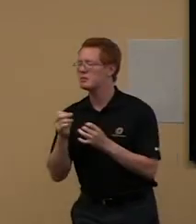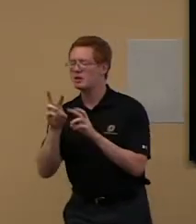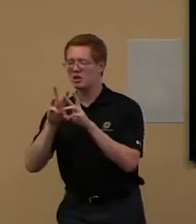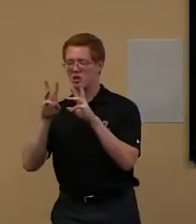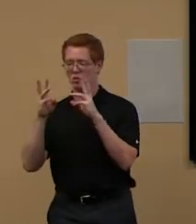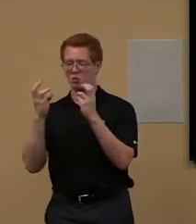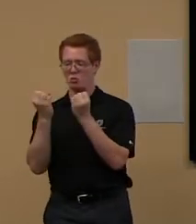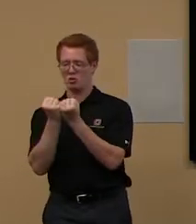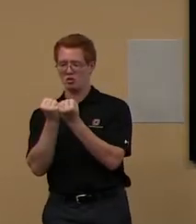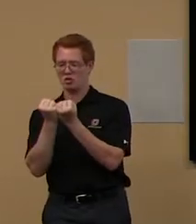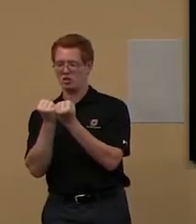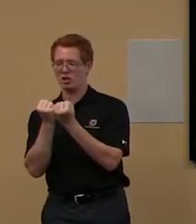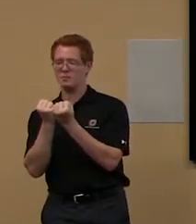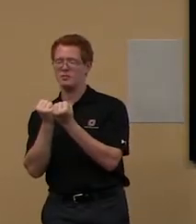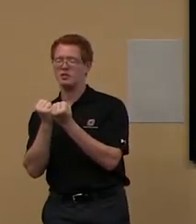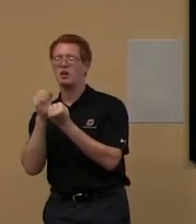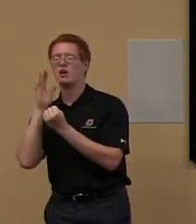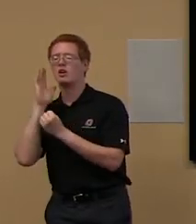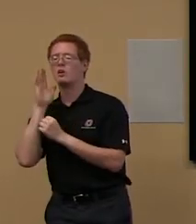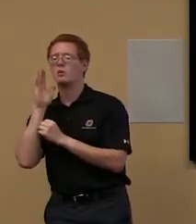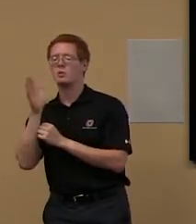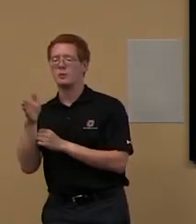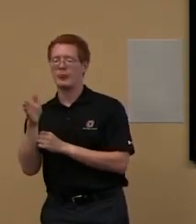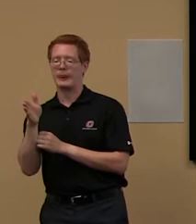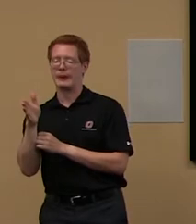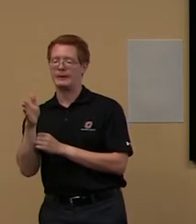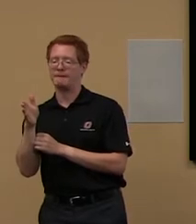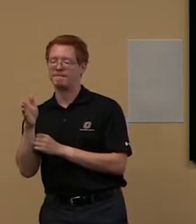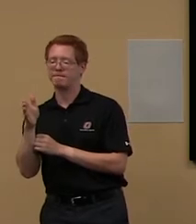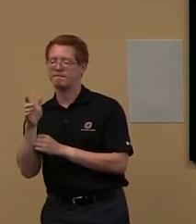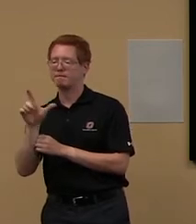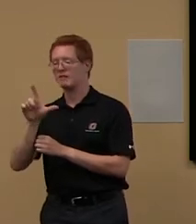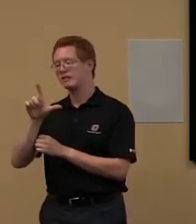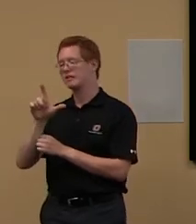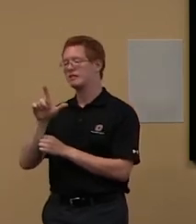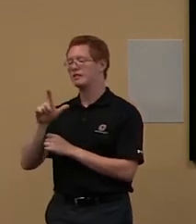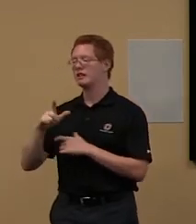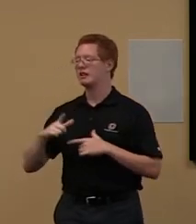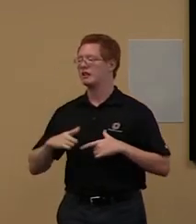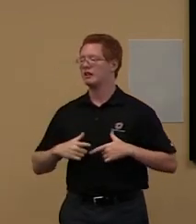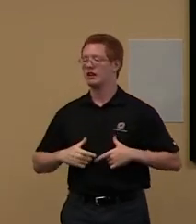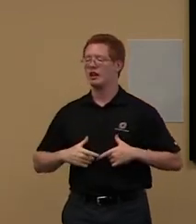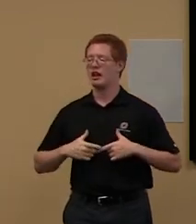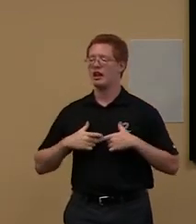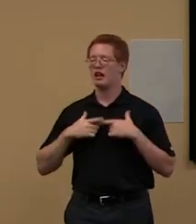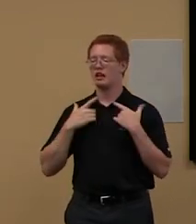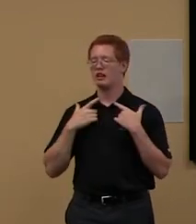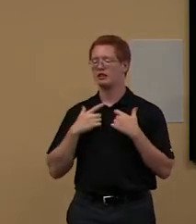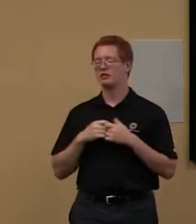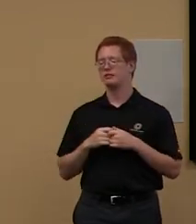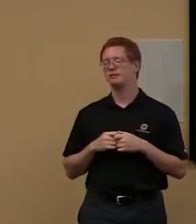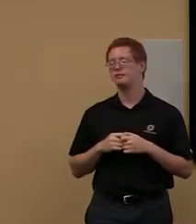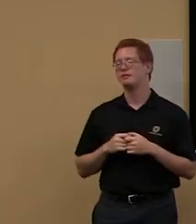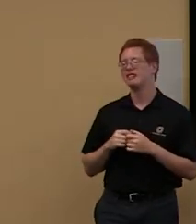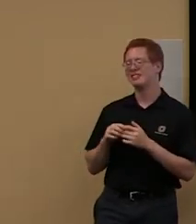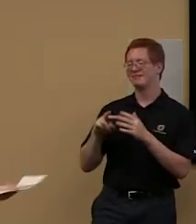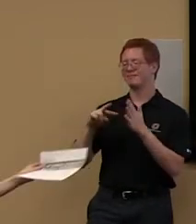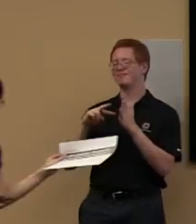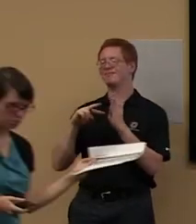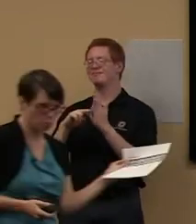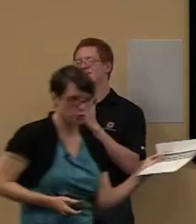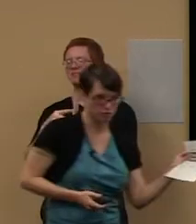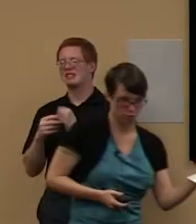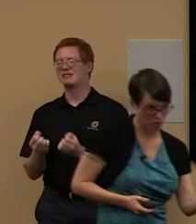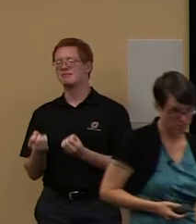will be, um, live streamed. Uh, this one is, happens to not be live streamed. Um, but most